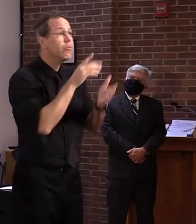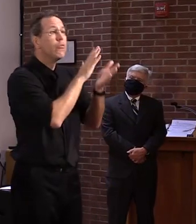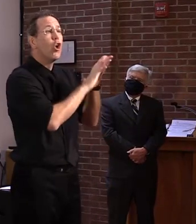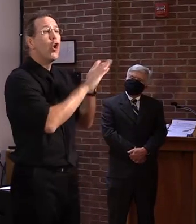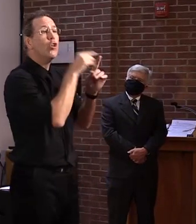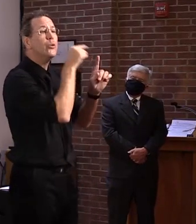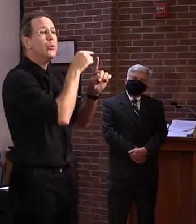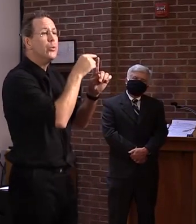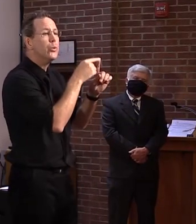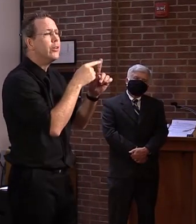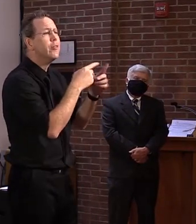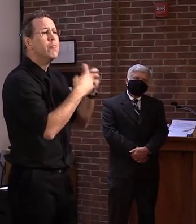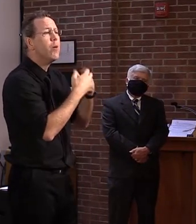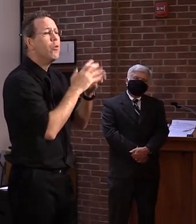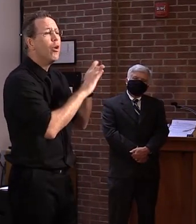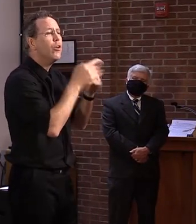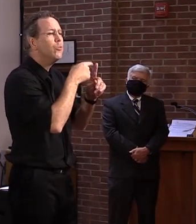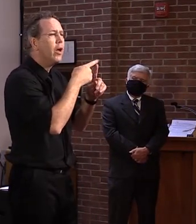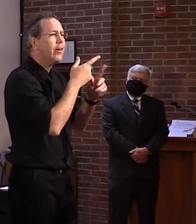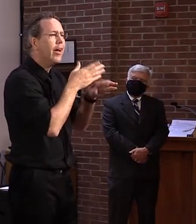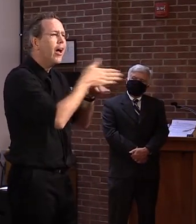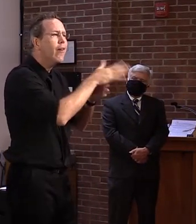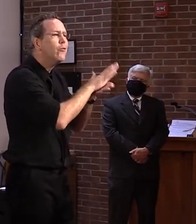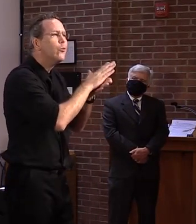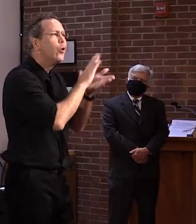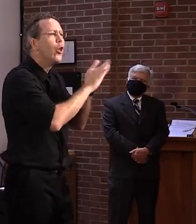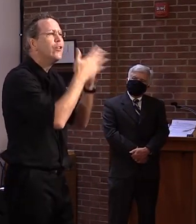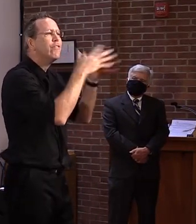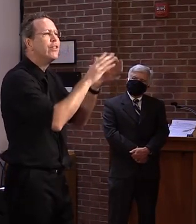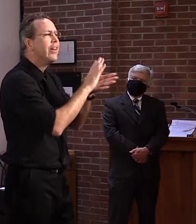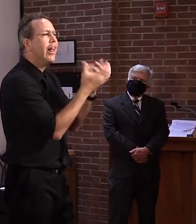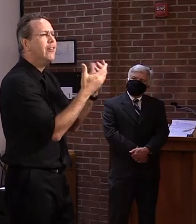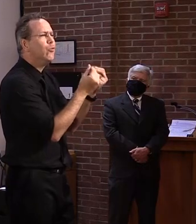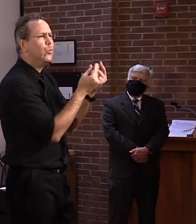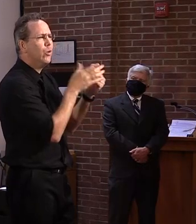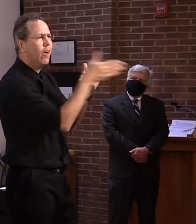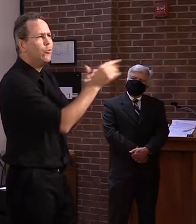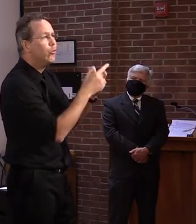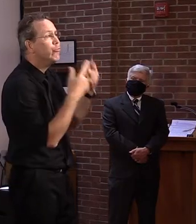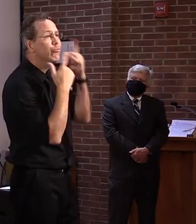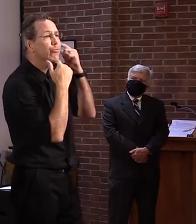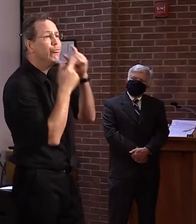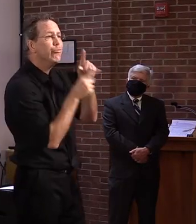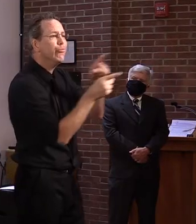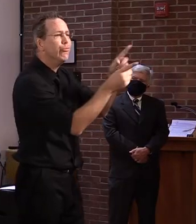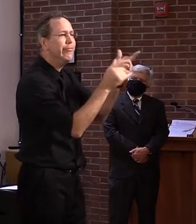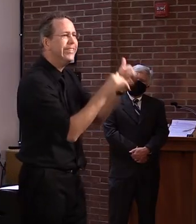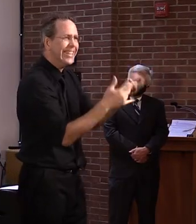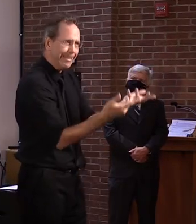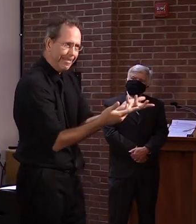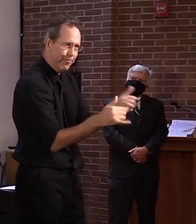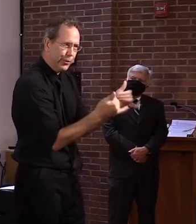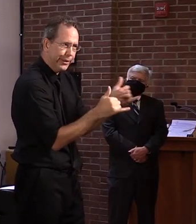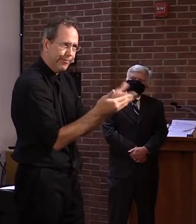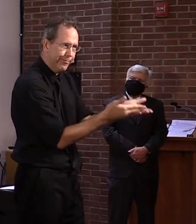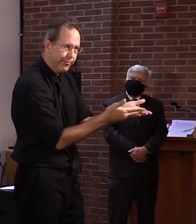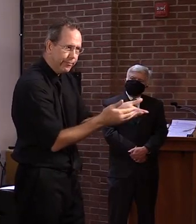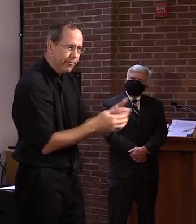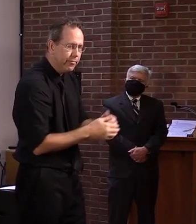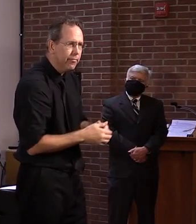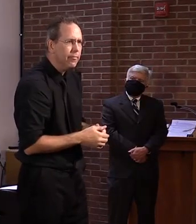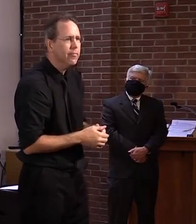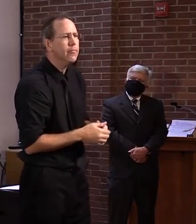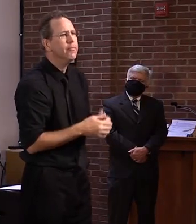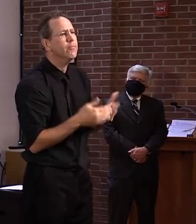situations that I'm most fearful of. I'd ask Secretary French to comment further on K through 12